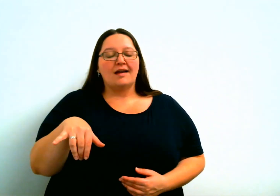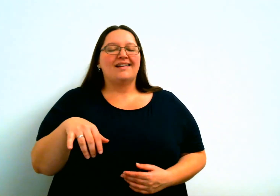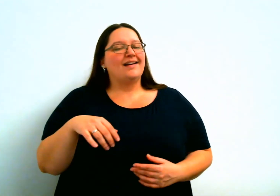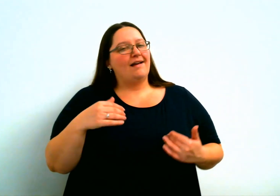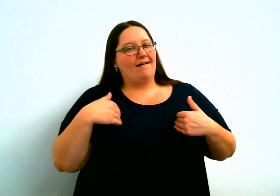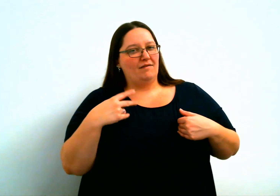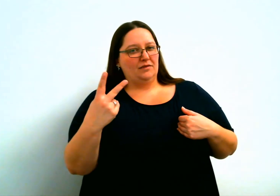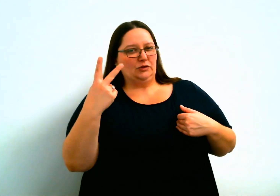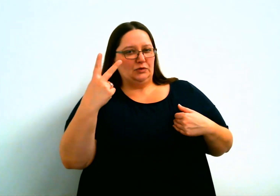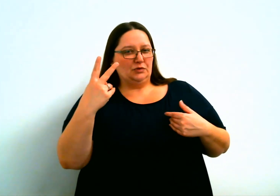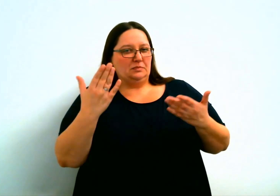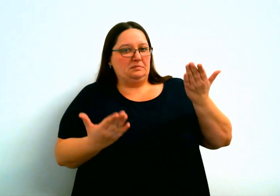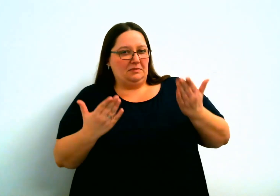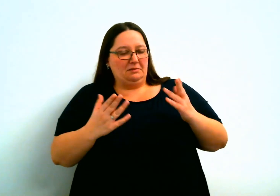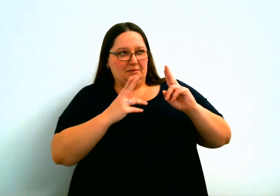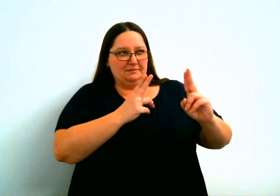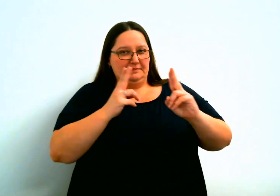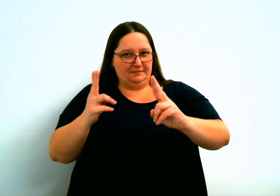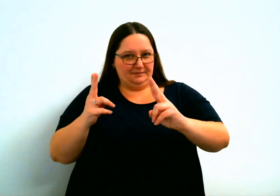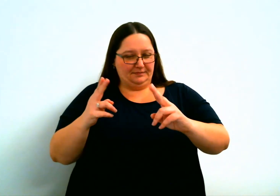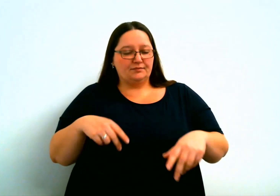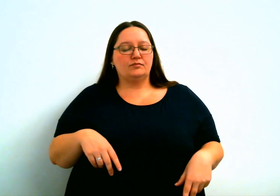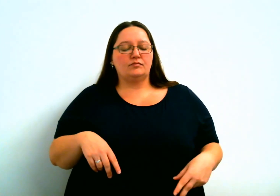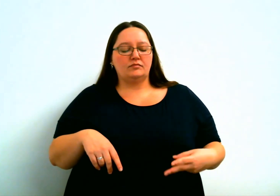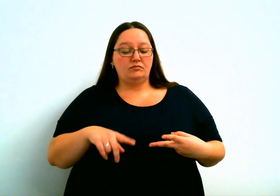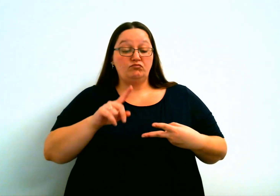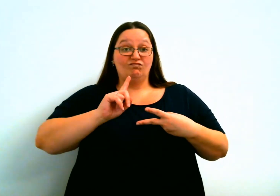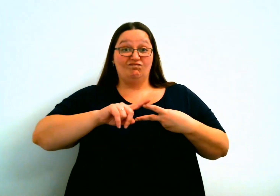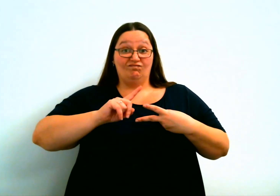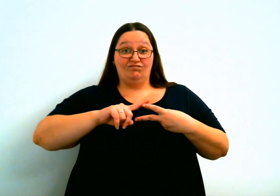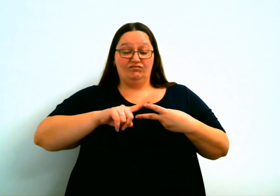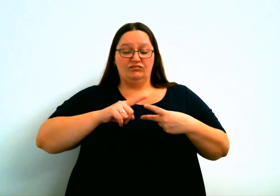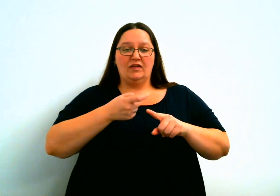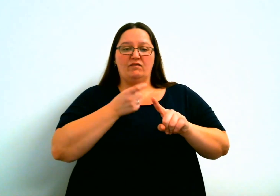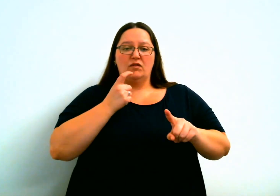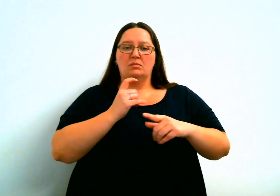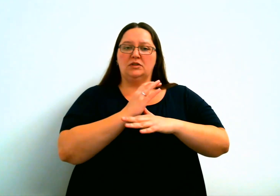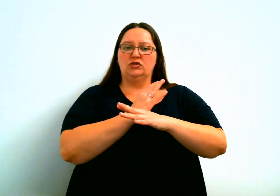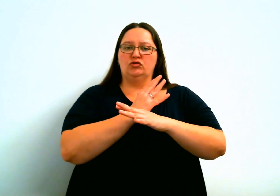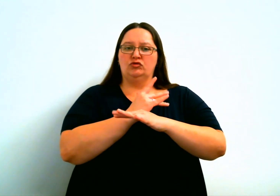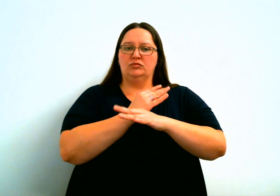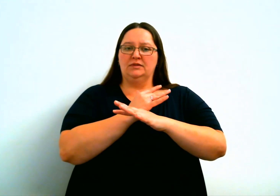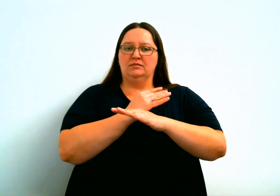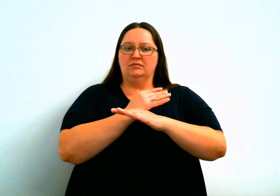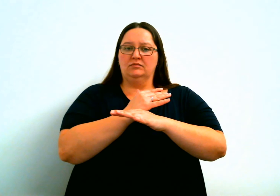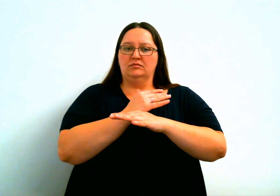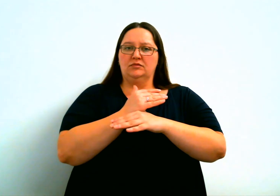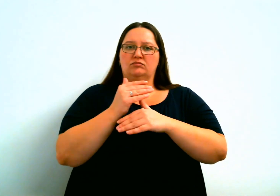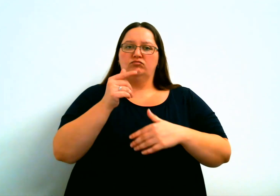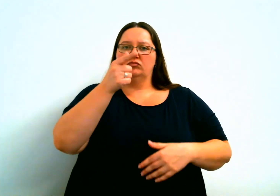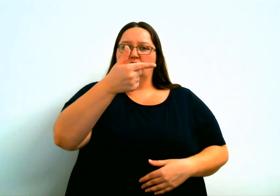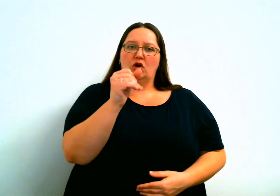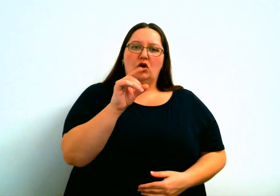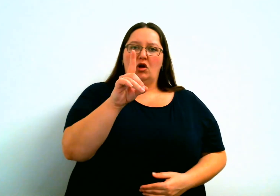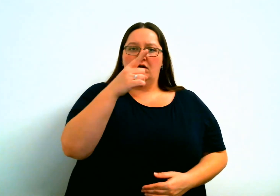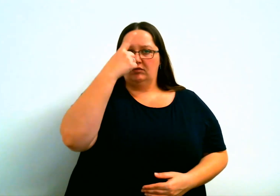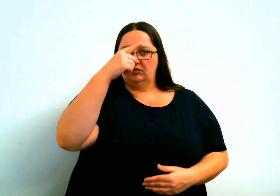Tuesday, now there are two different ideas of where Tuesday came from. First, it was from the